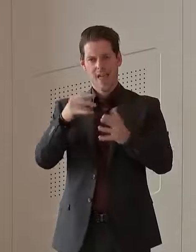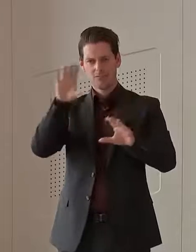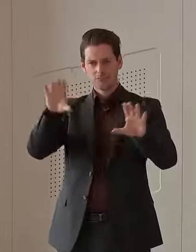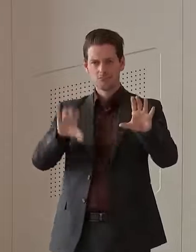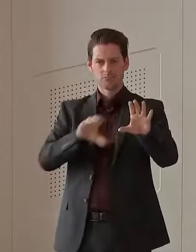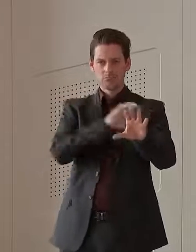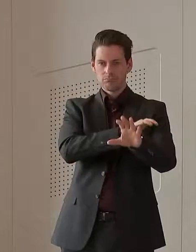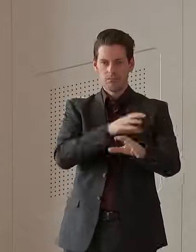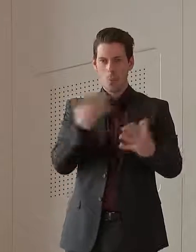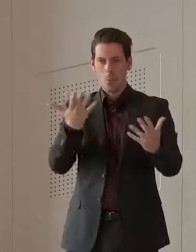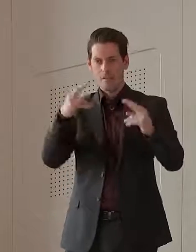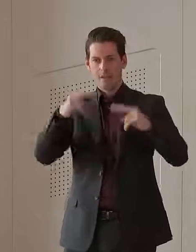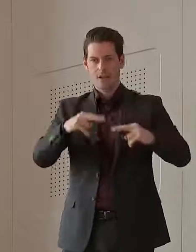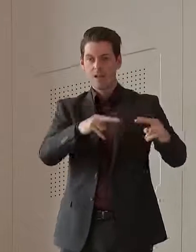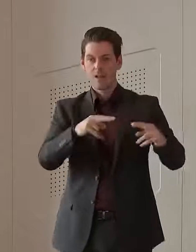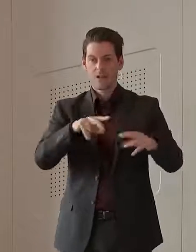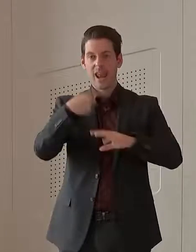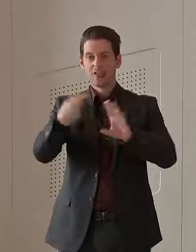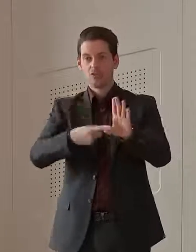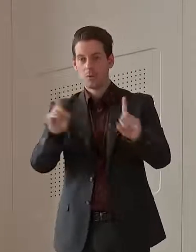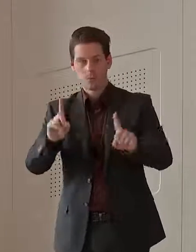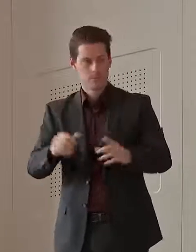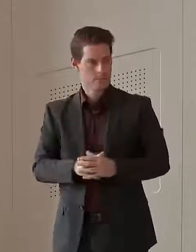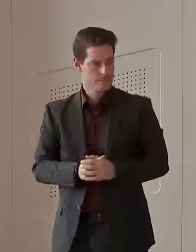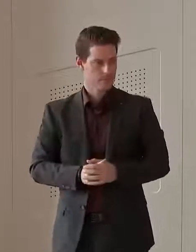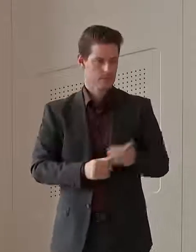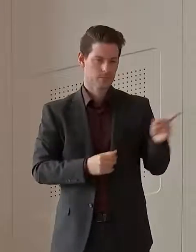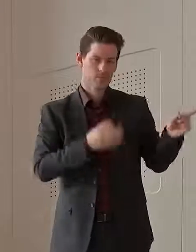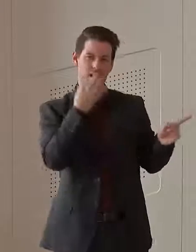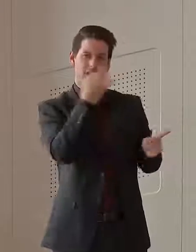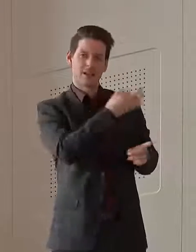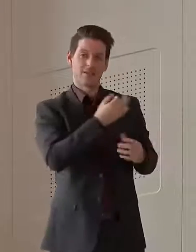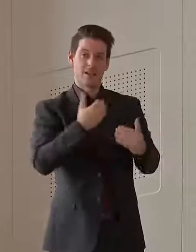where that can be. Can I ask the Chief Health Officer? Yeah, sure.